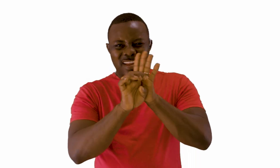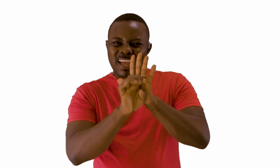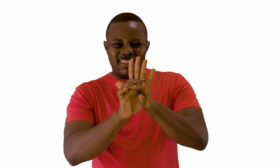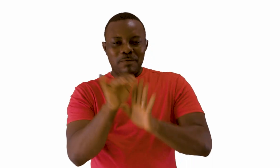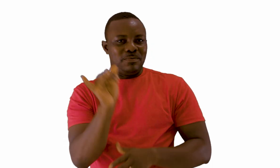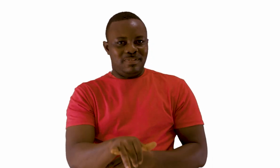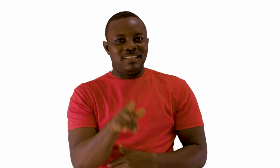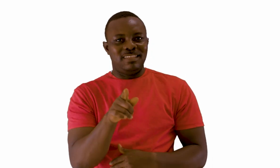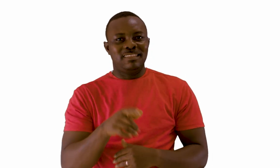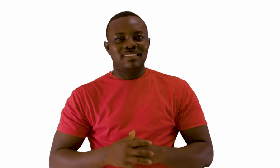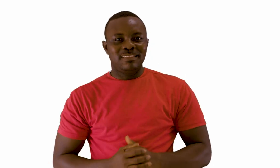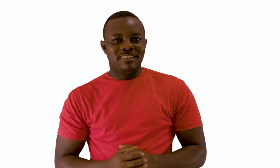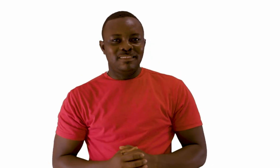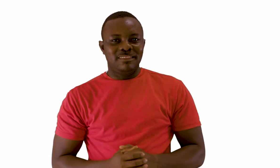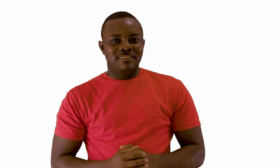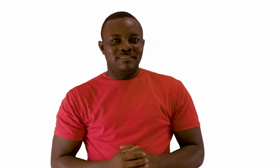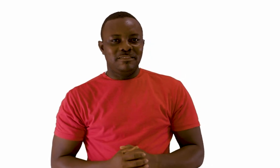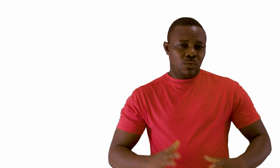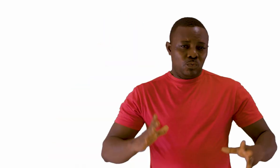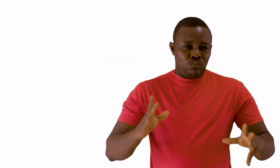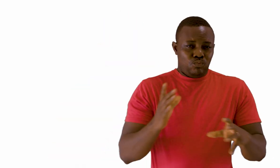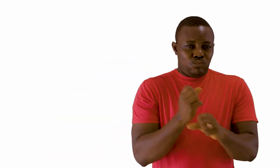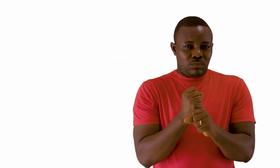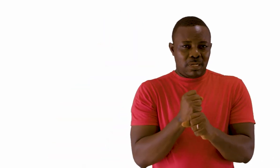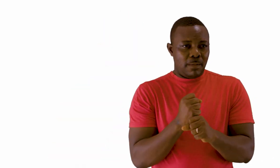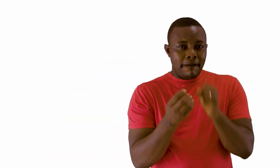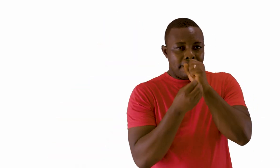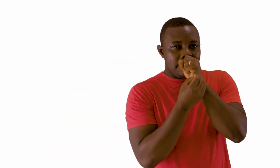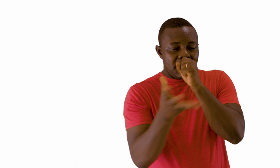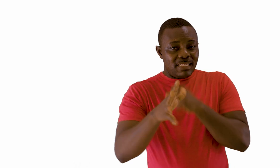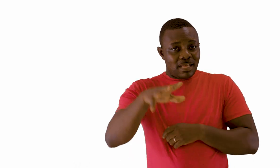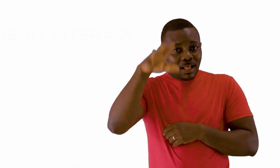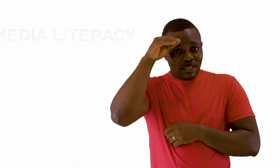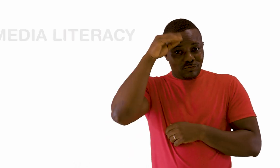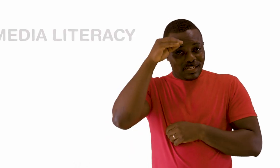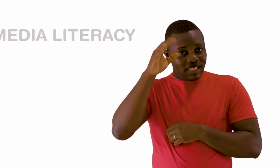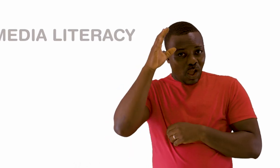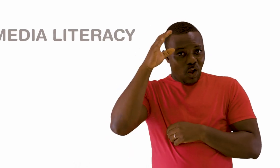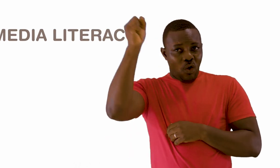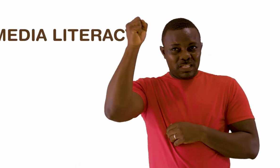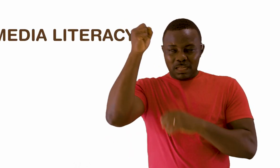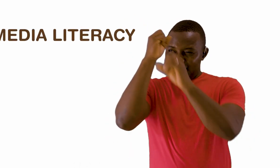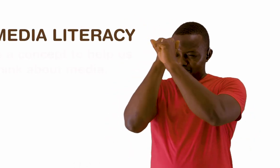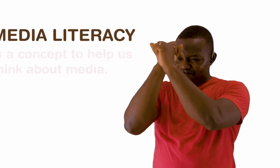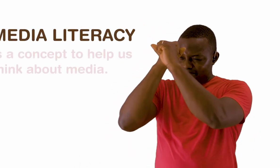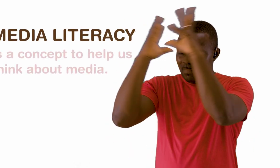to be the first to create this media and have it here. That is just an example anyway. So, in summary, media literacy is a concept that helps us think